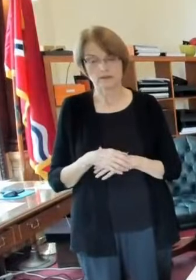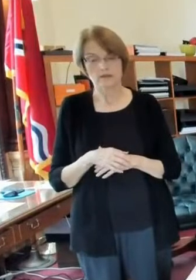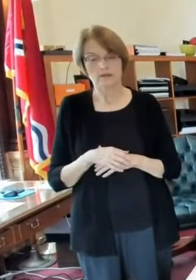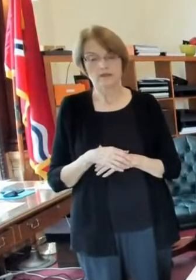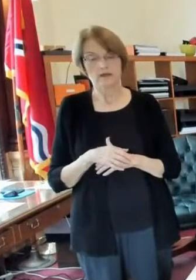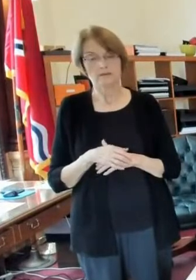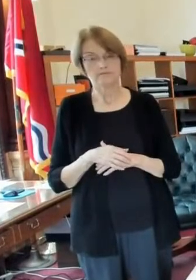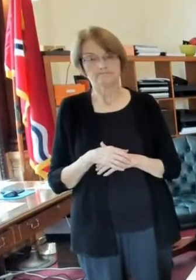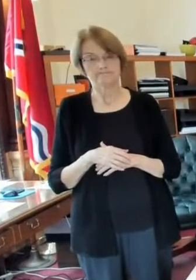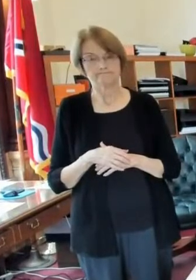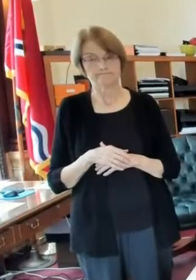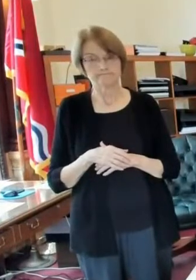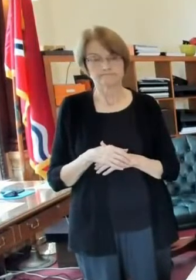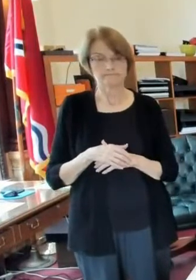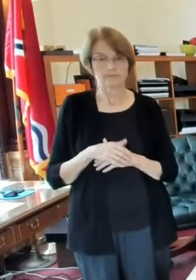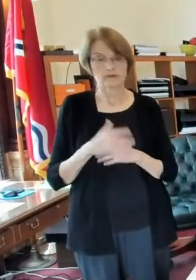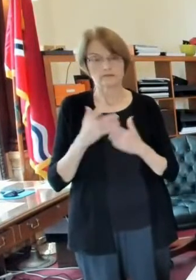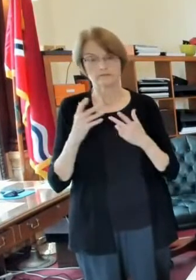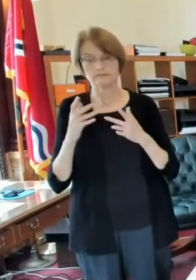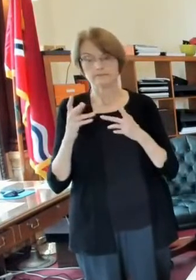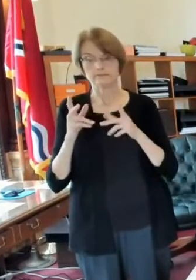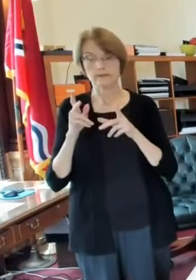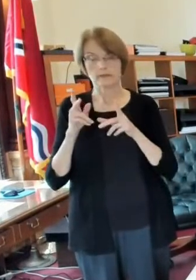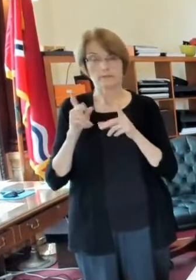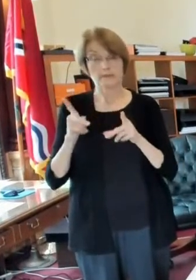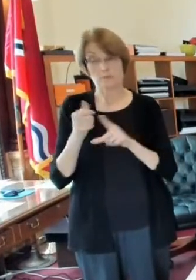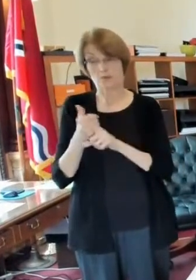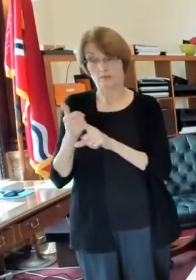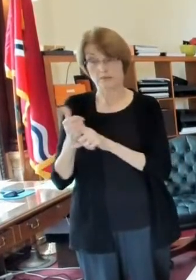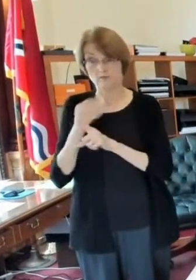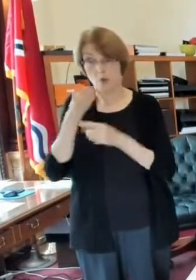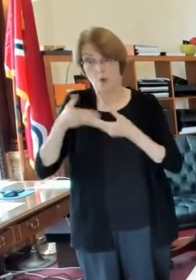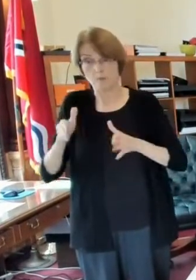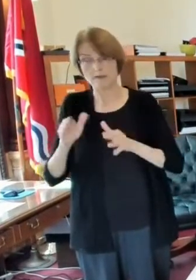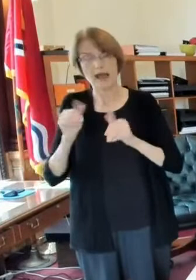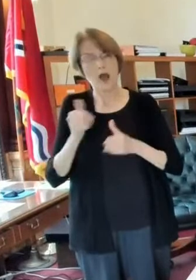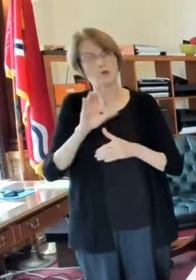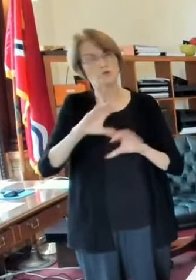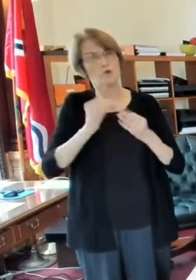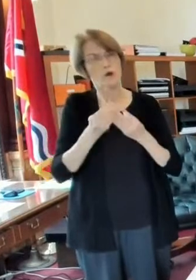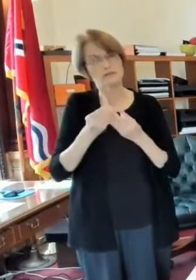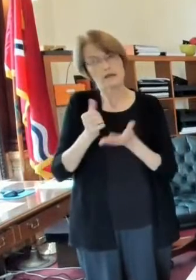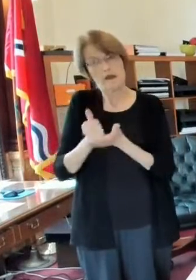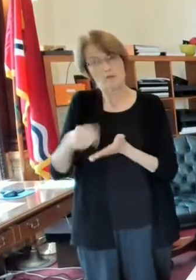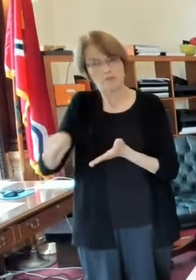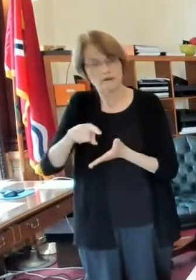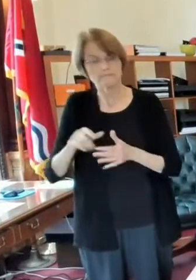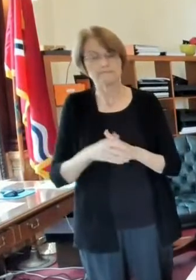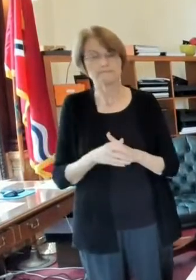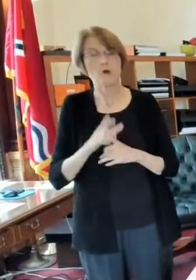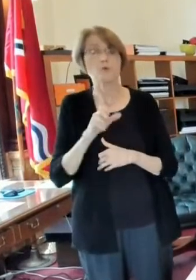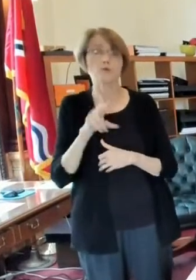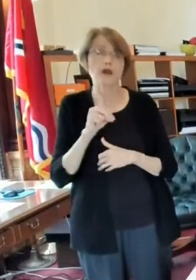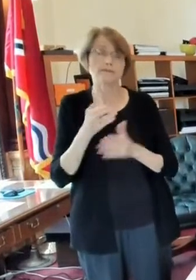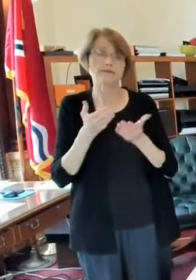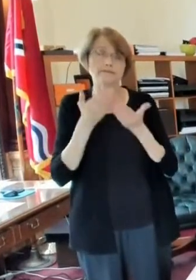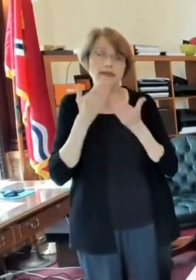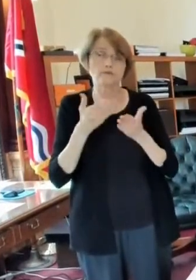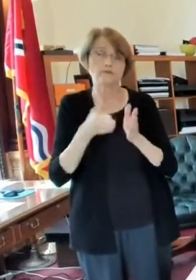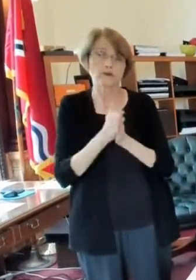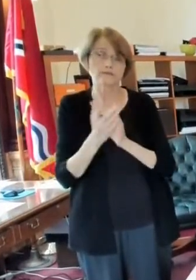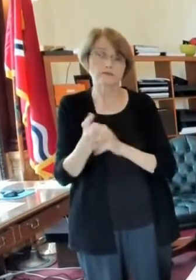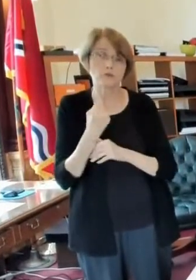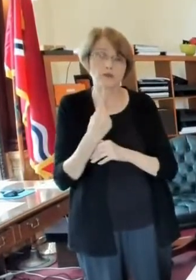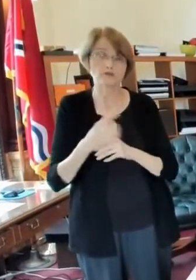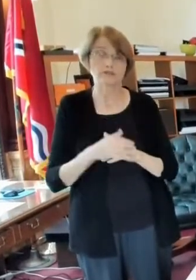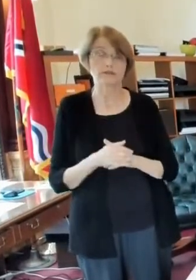helping people in the unhoused homeless community deal with covid 19 so robin thank you for that question i mean